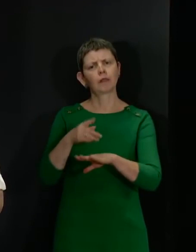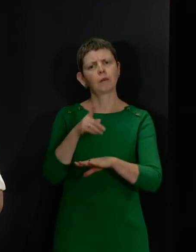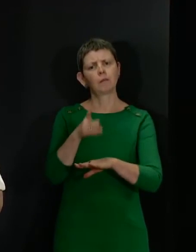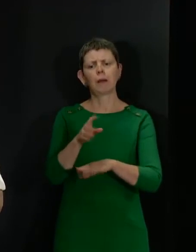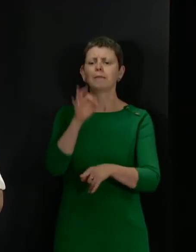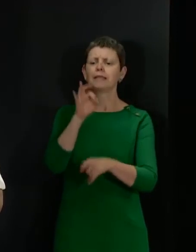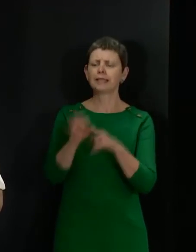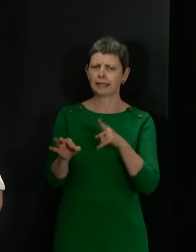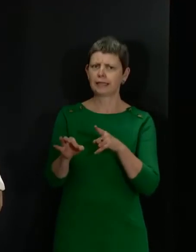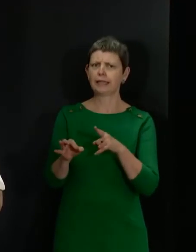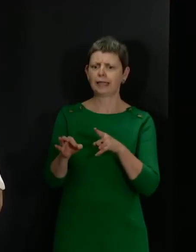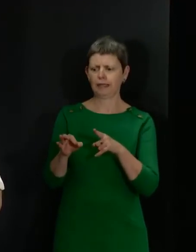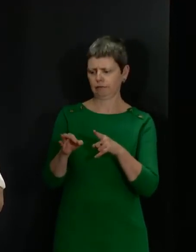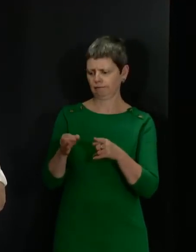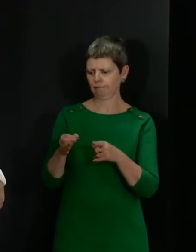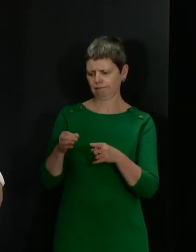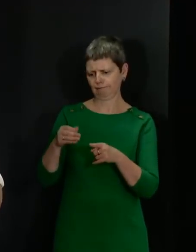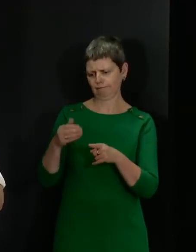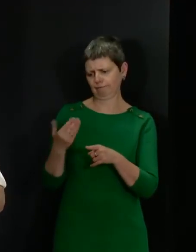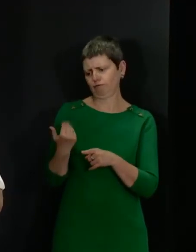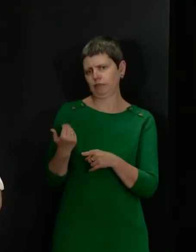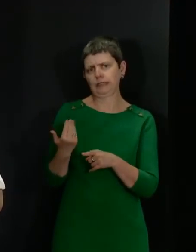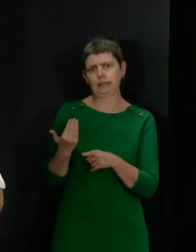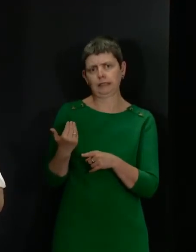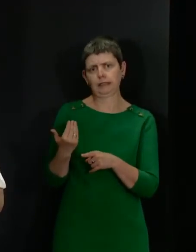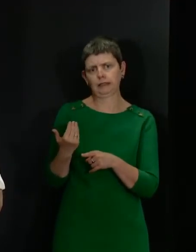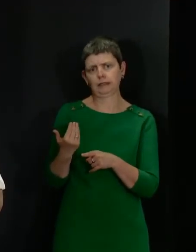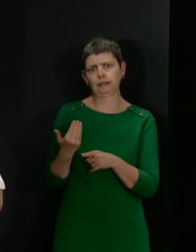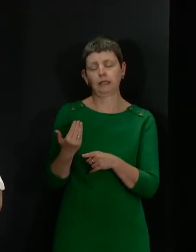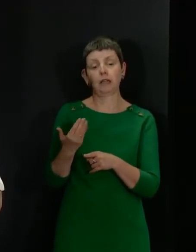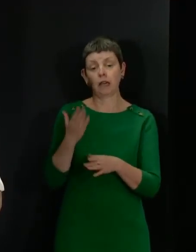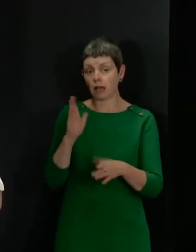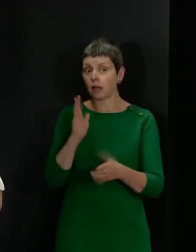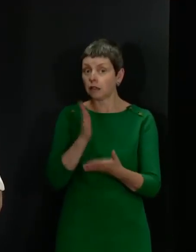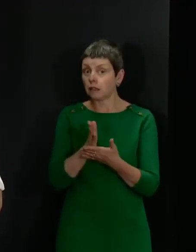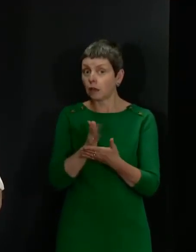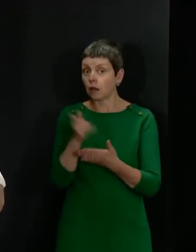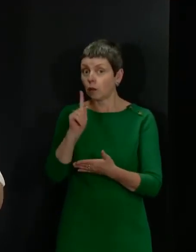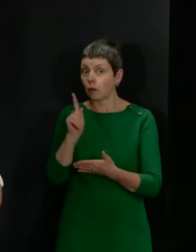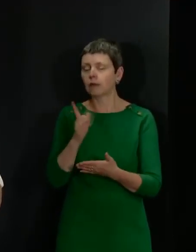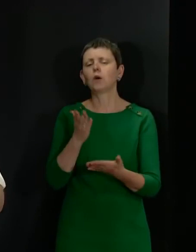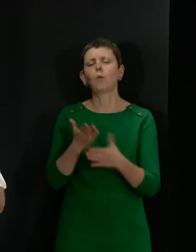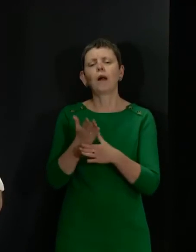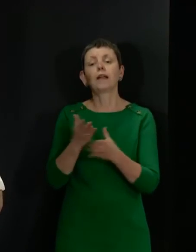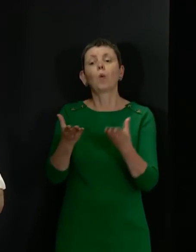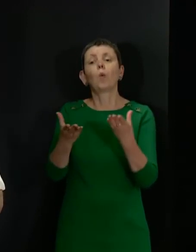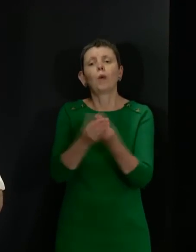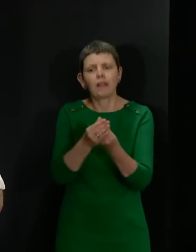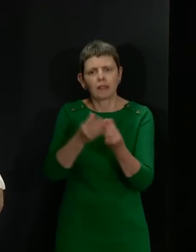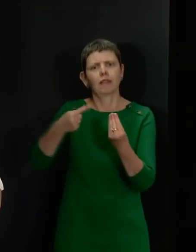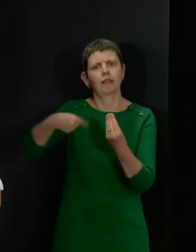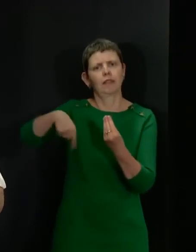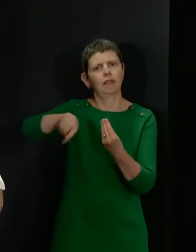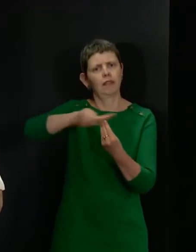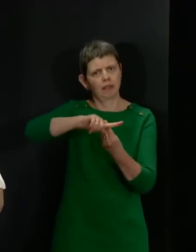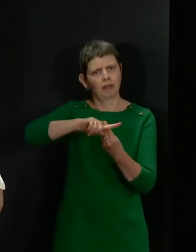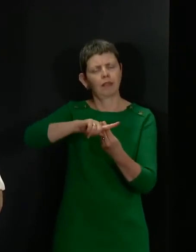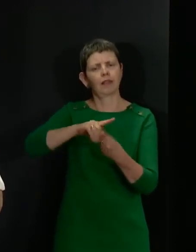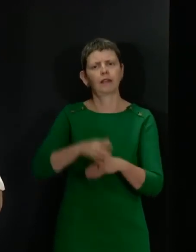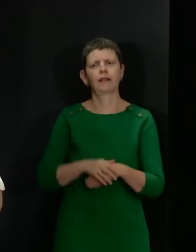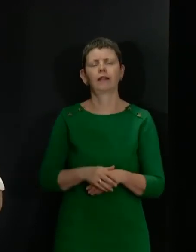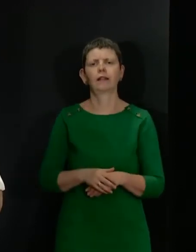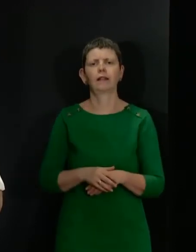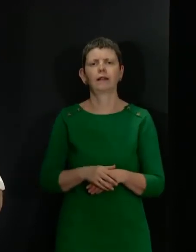in the last number of weeks and months, and that's working with the people of Scotland. You've often heard of a